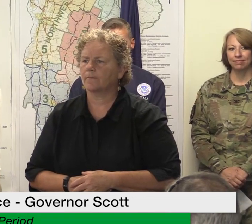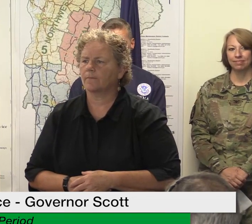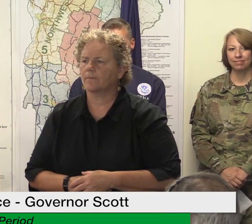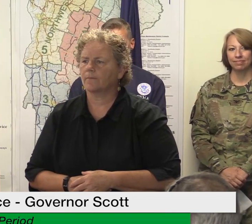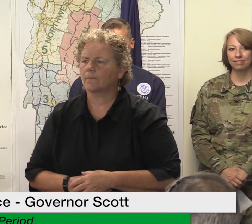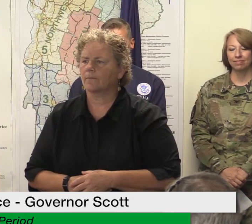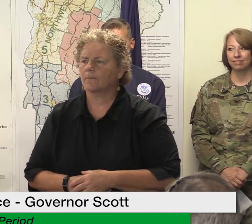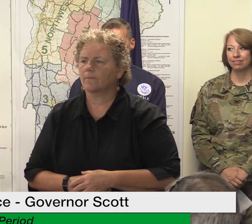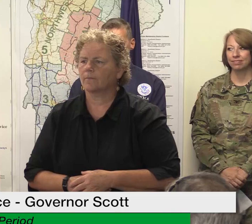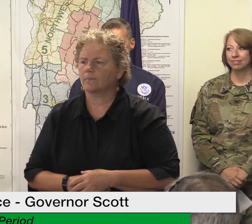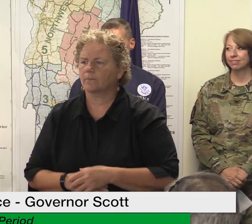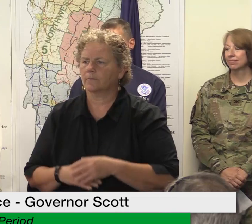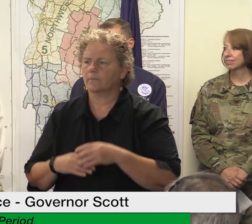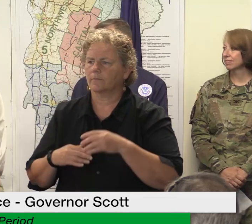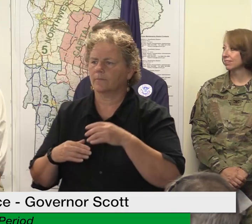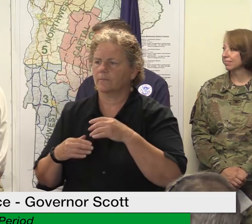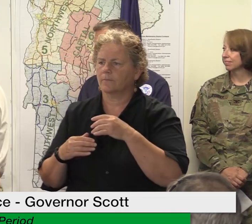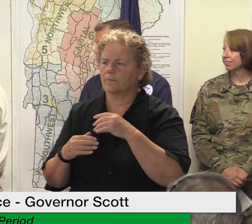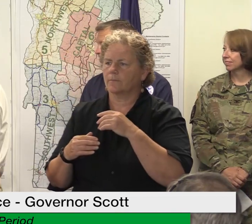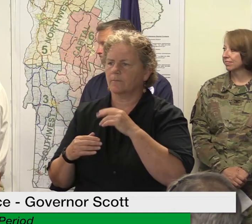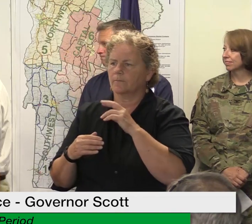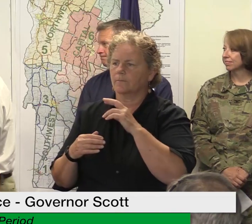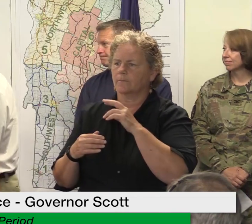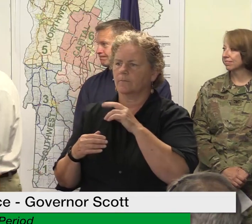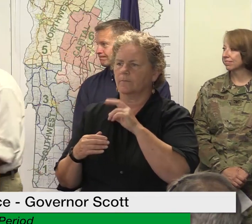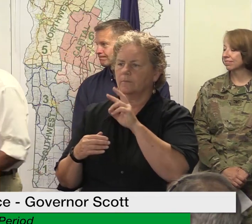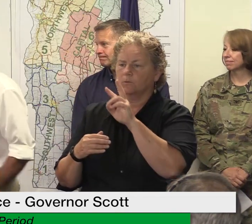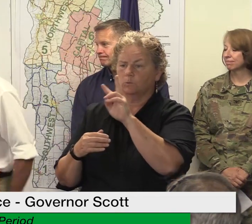we have any figure that we might be able to estimate